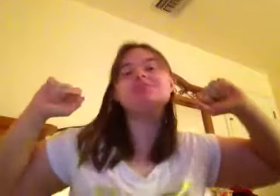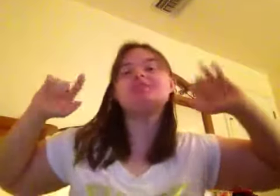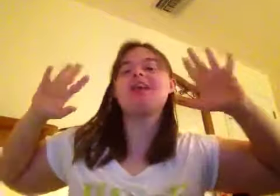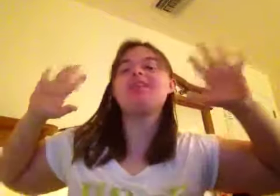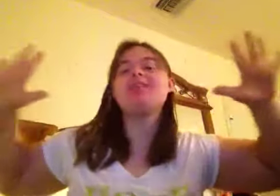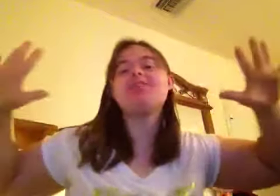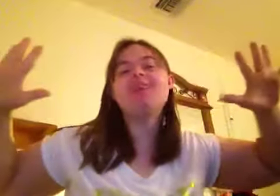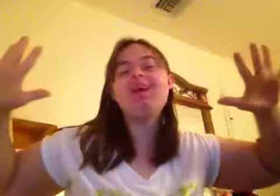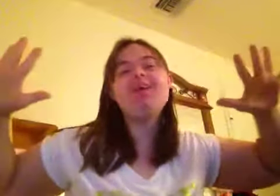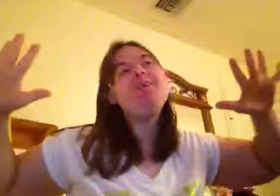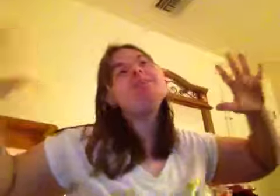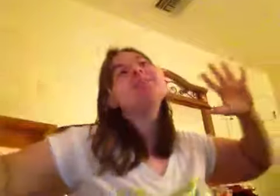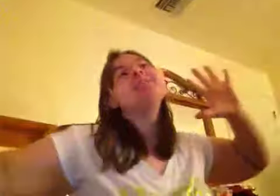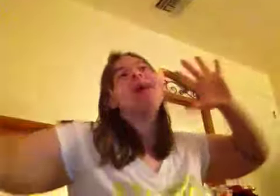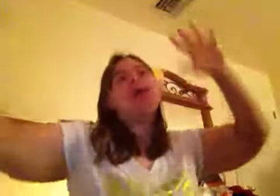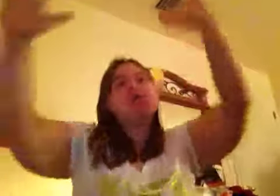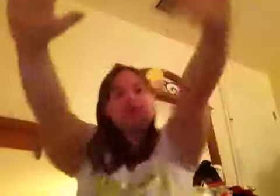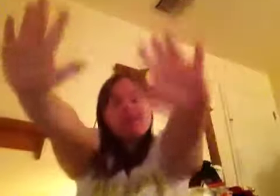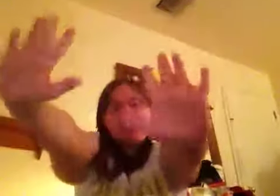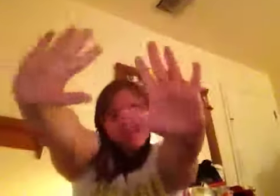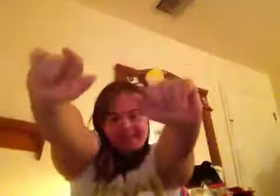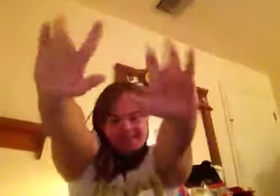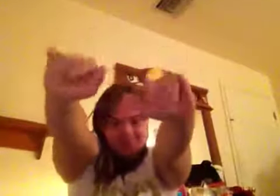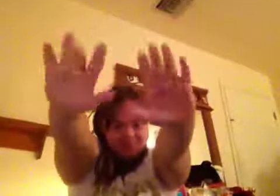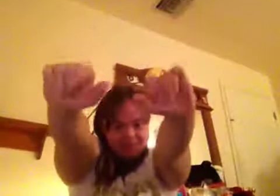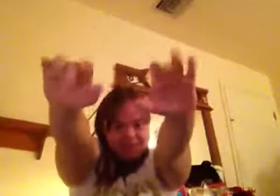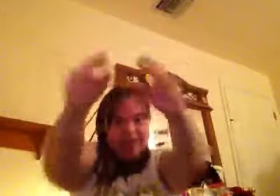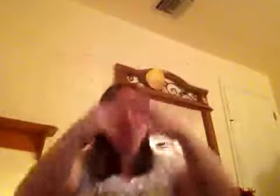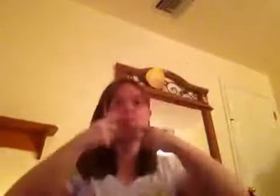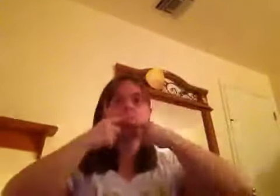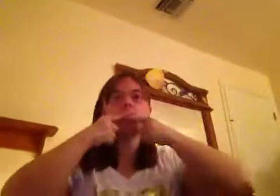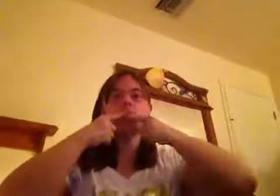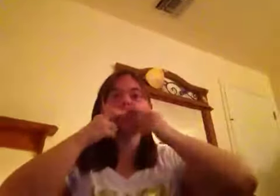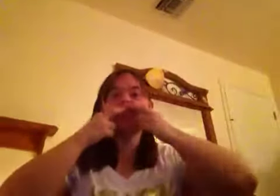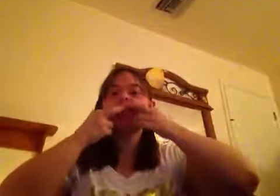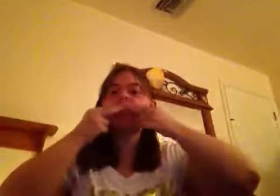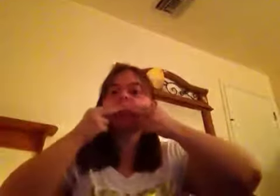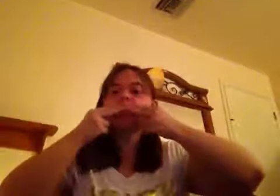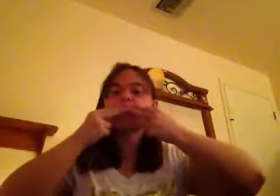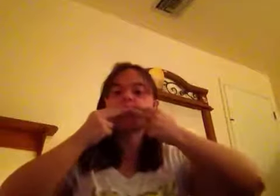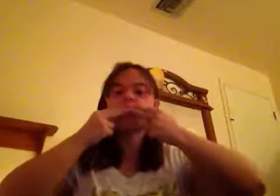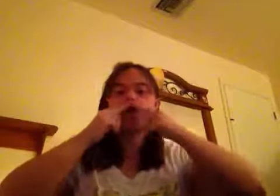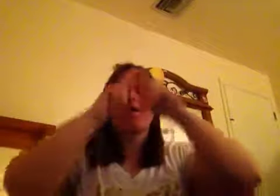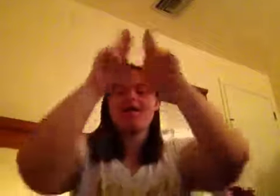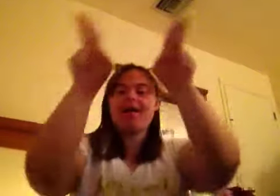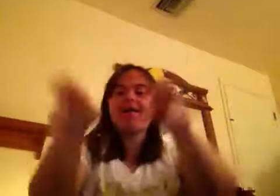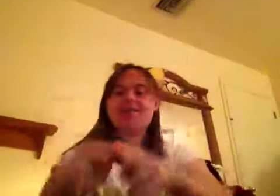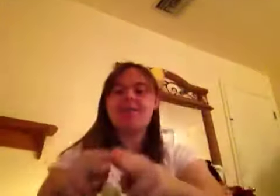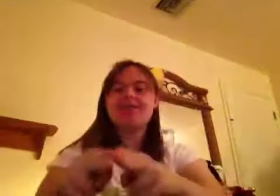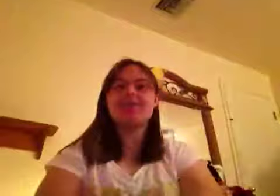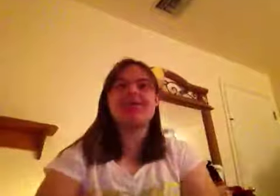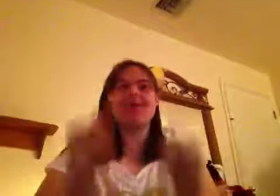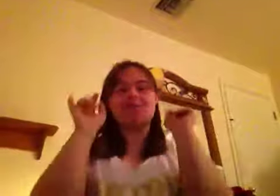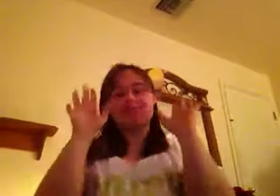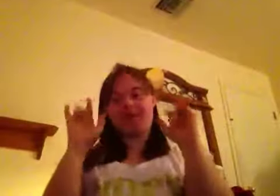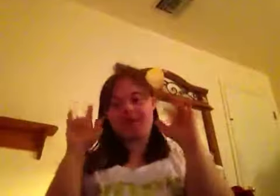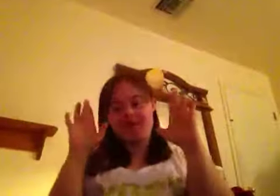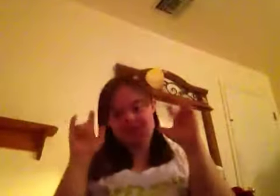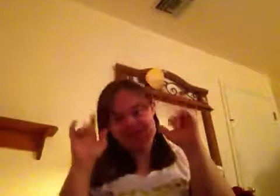and I love your channel I'll see you guys later bye I love you guys so much bye Lucas and